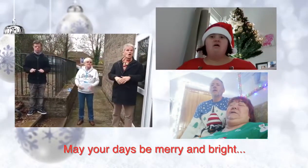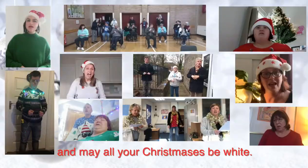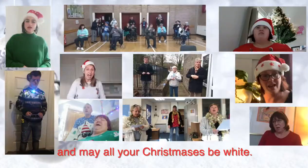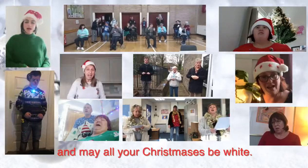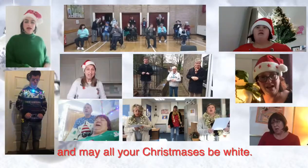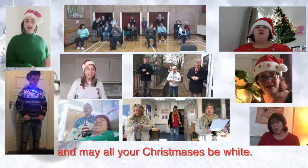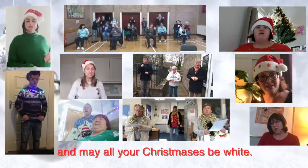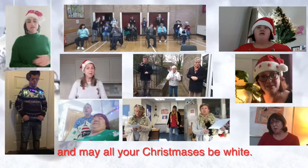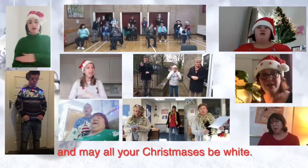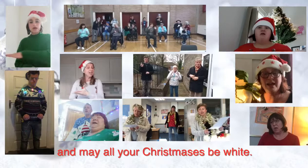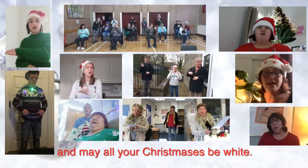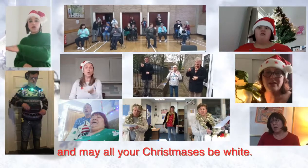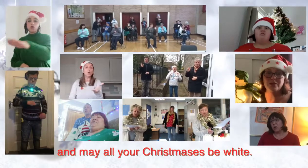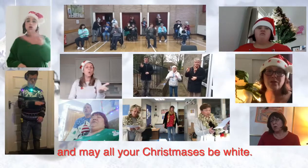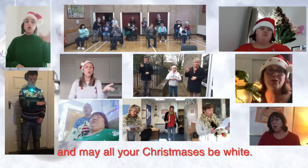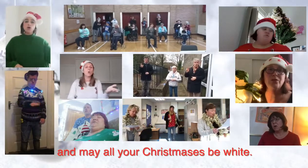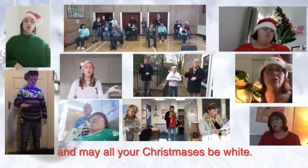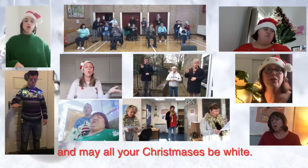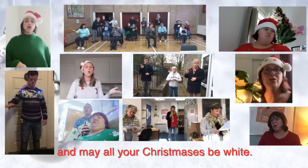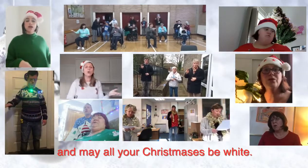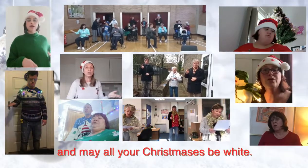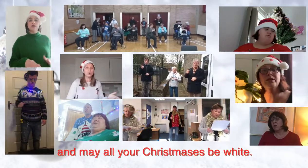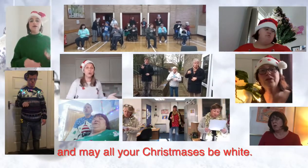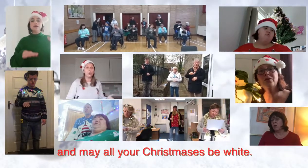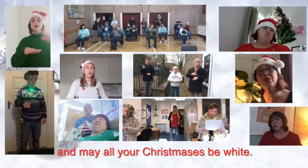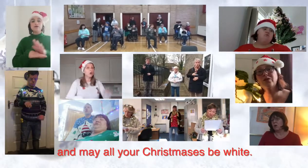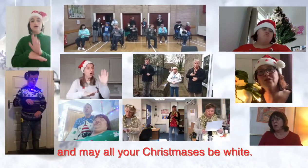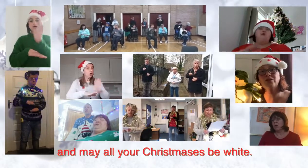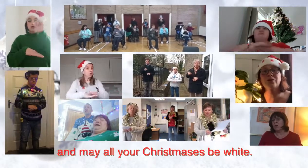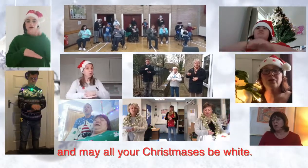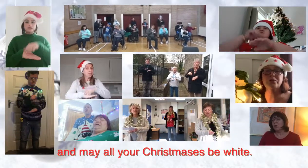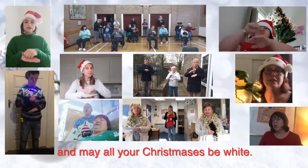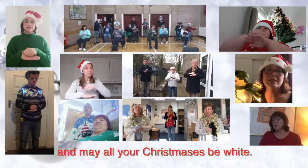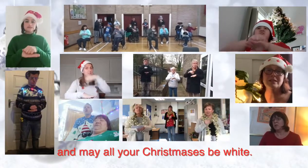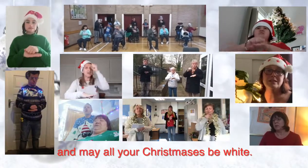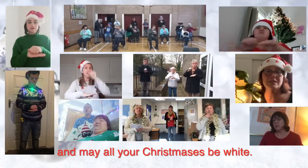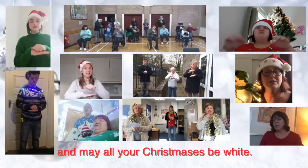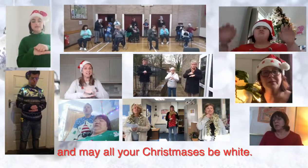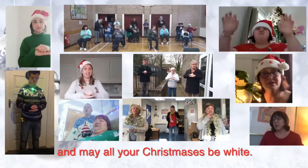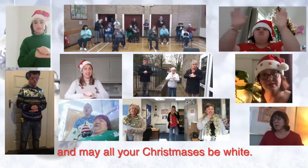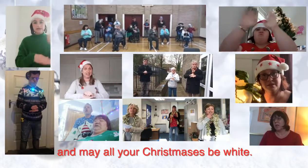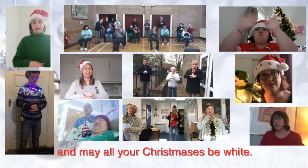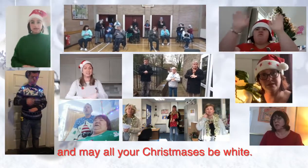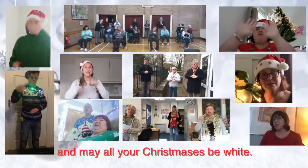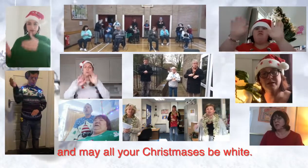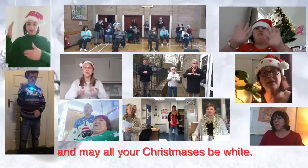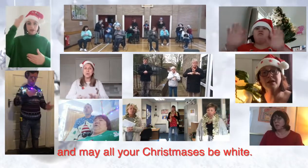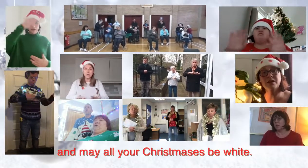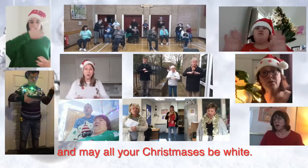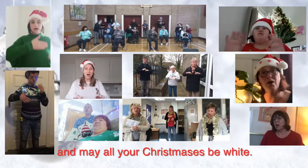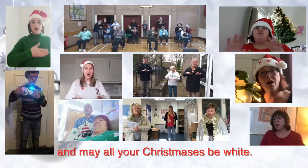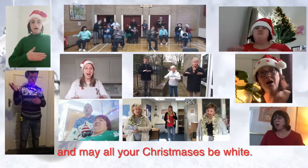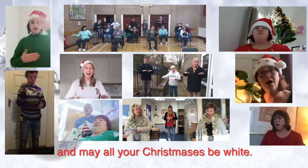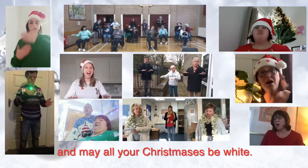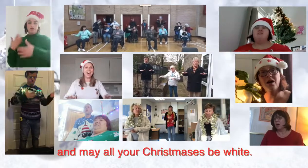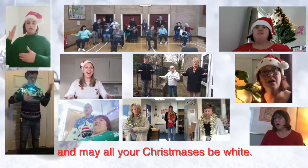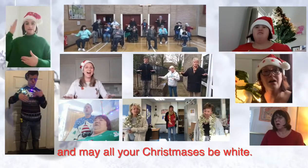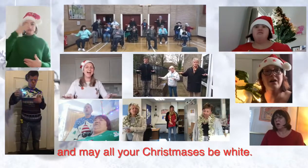And may all your Christmases be